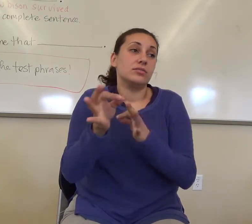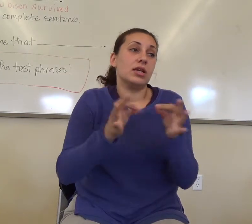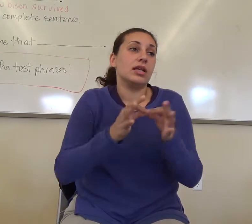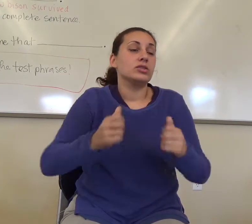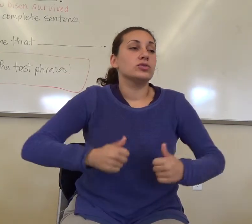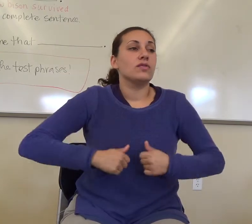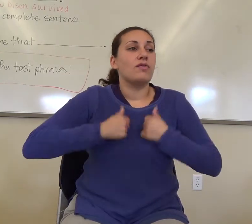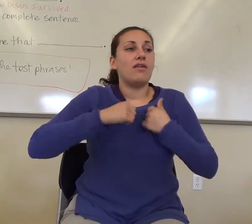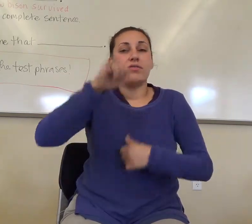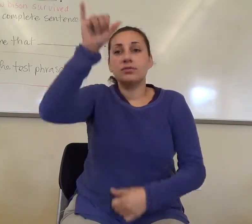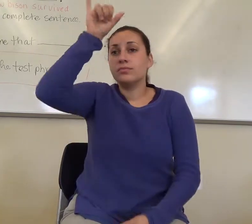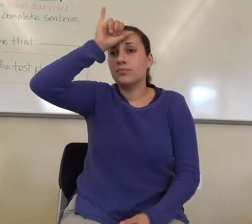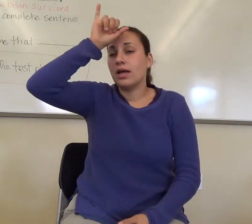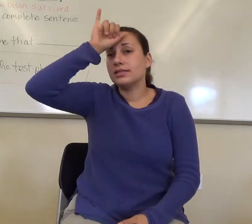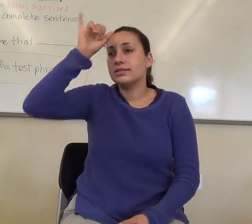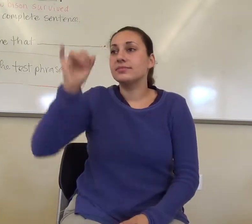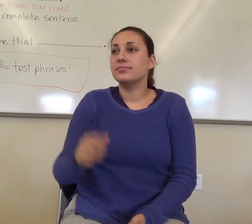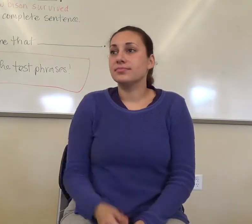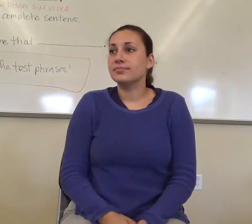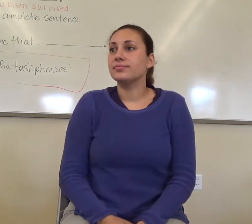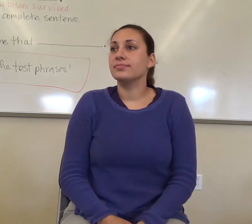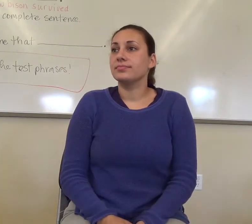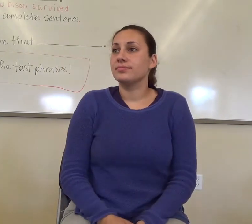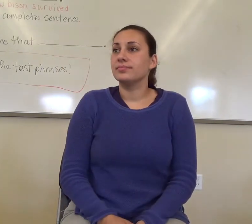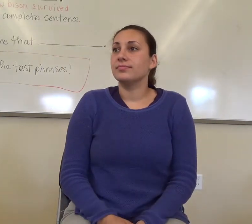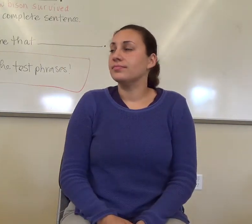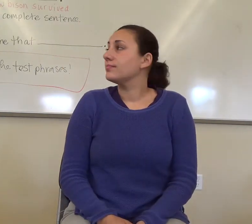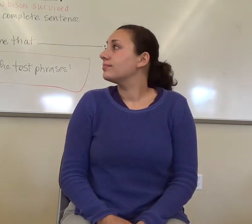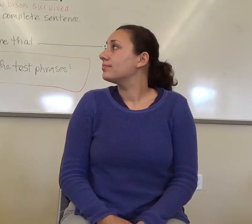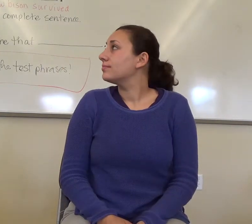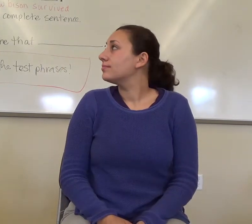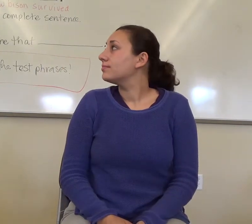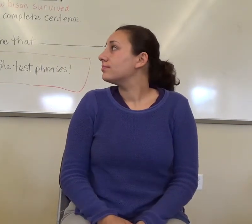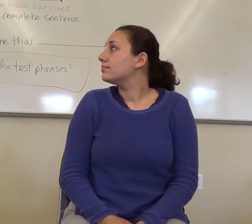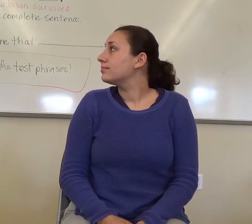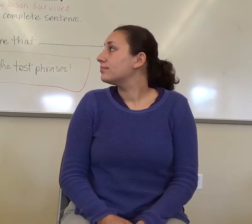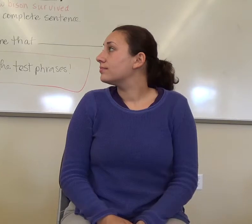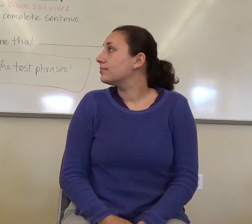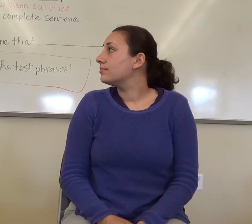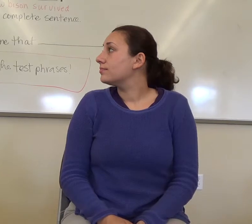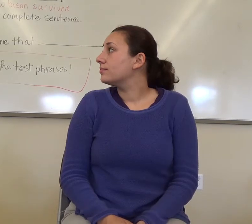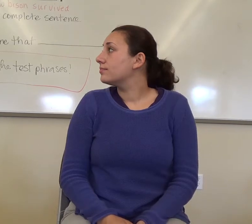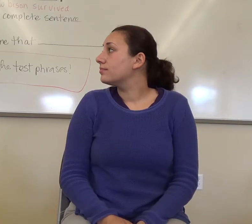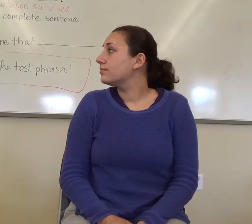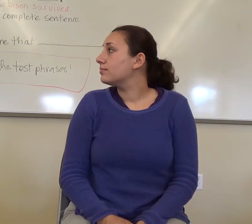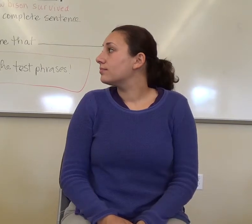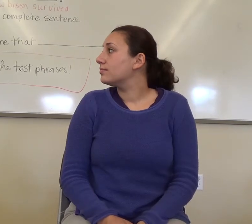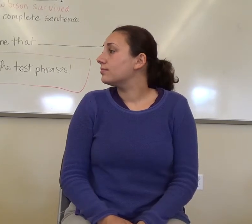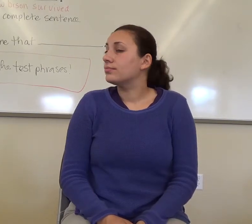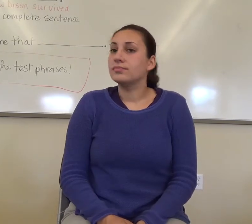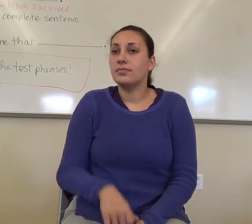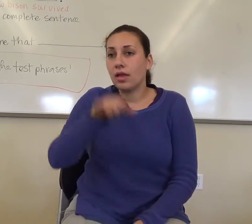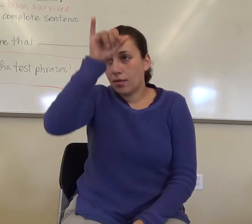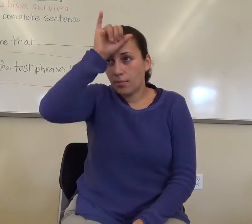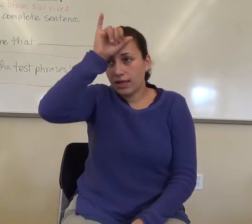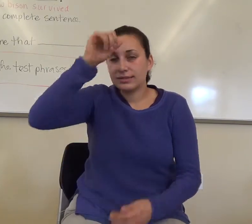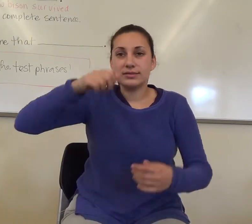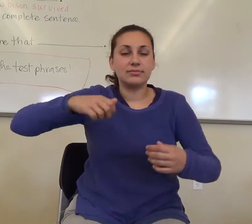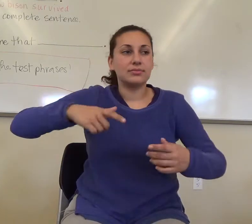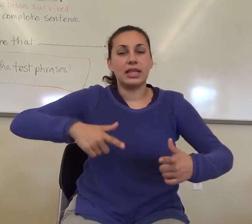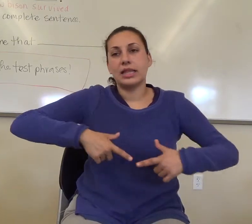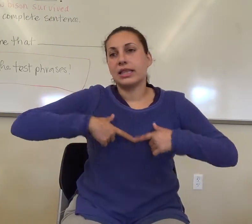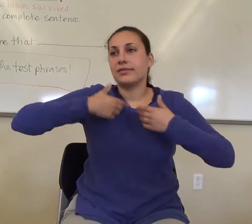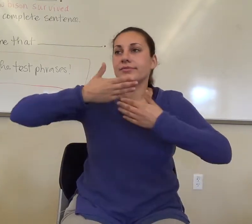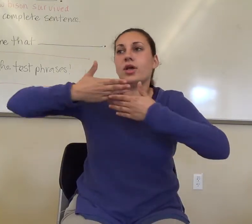the survival of the bison. Okay. Um, and the bison lived